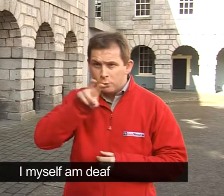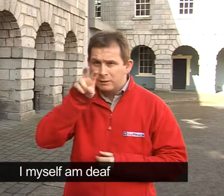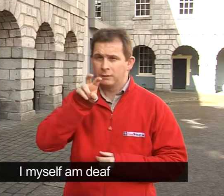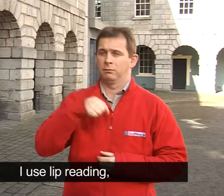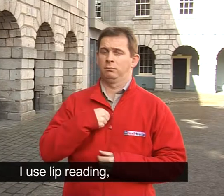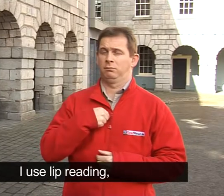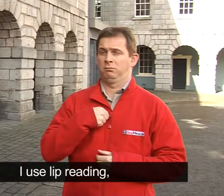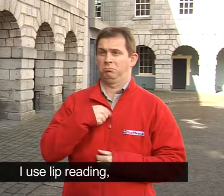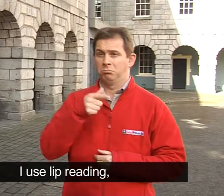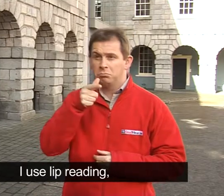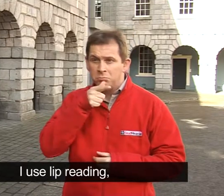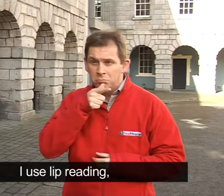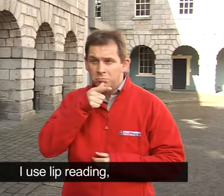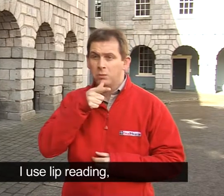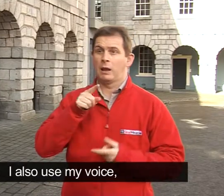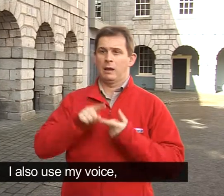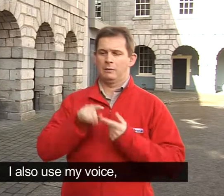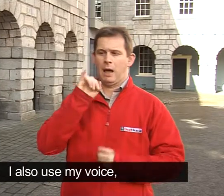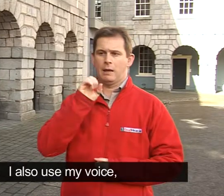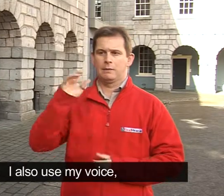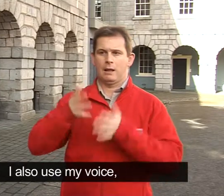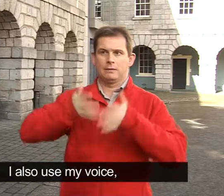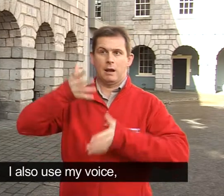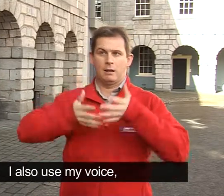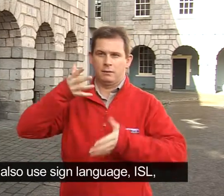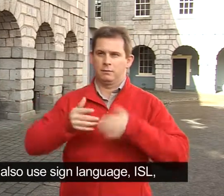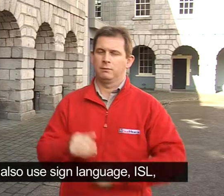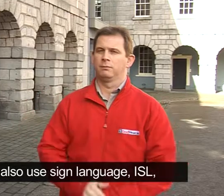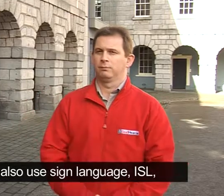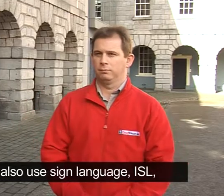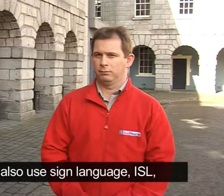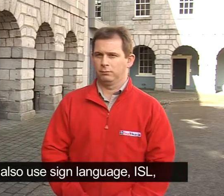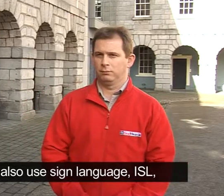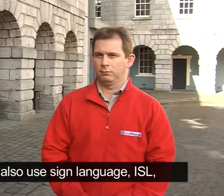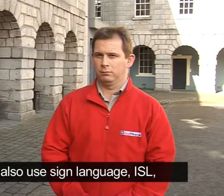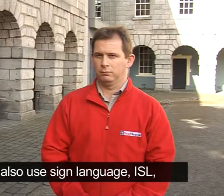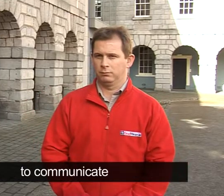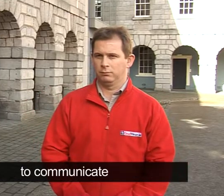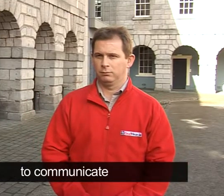I use lip reading, I also use my voice and I also use sign language ISL to communicate.